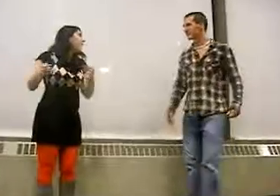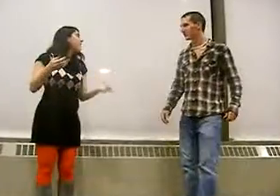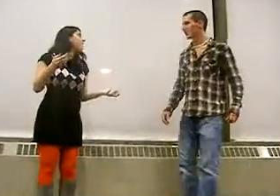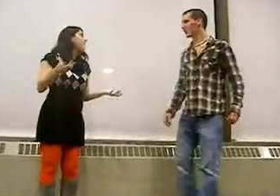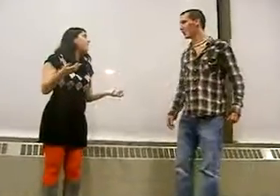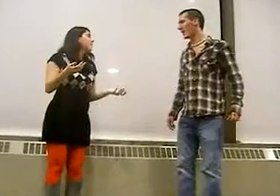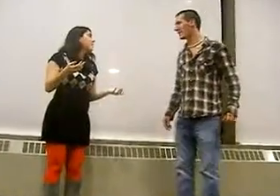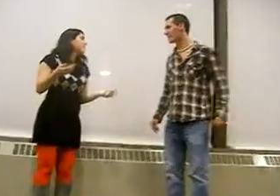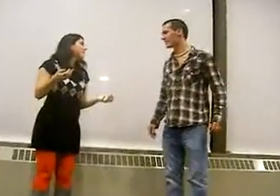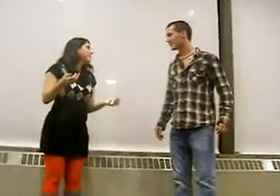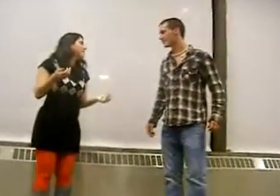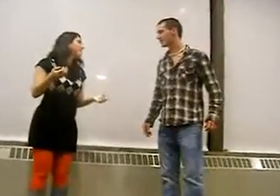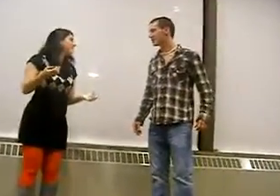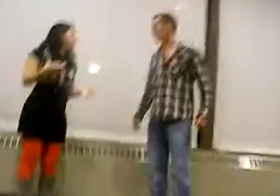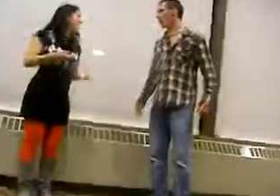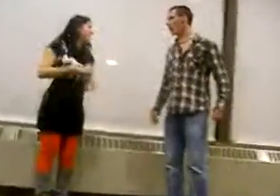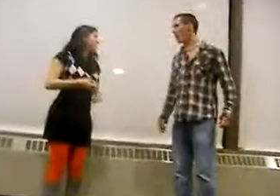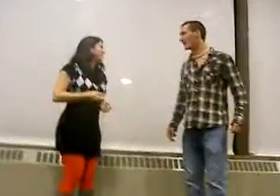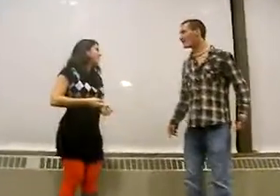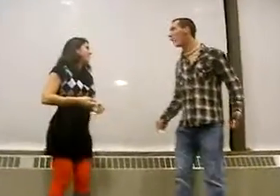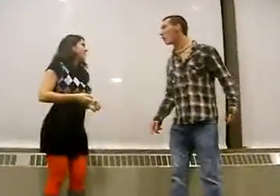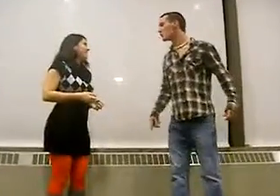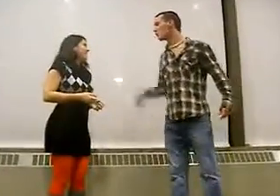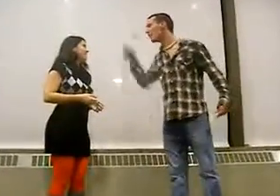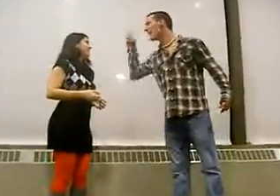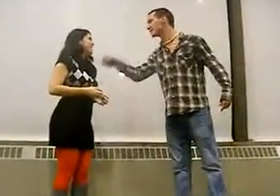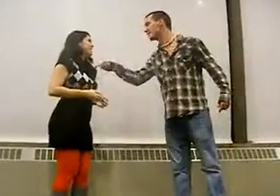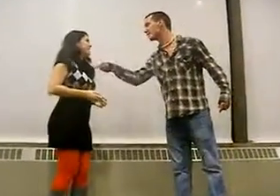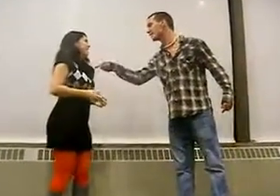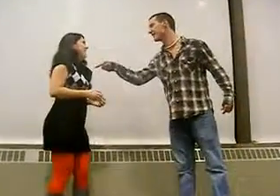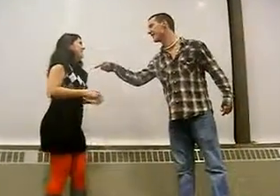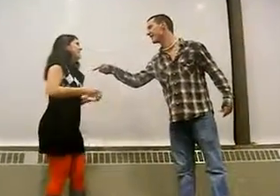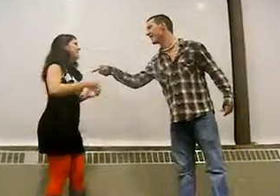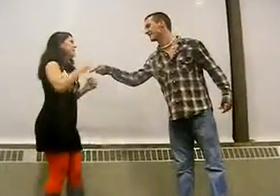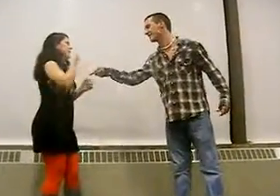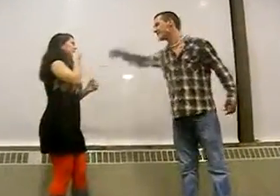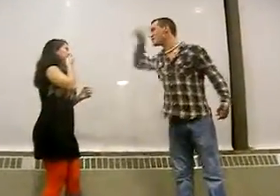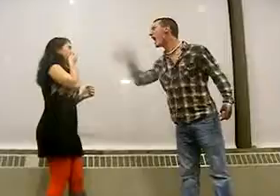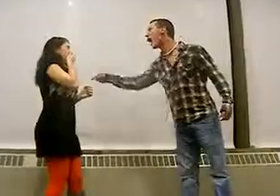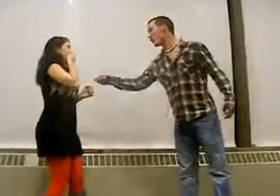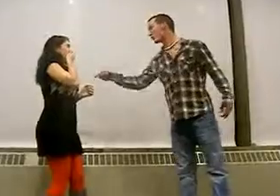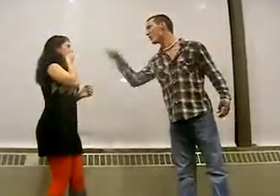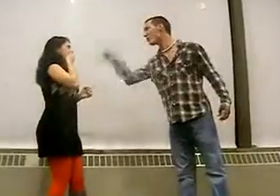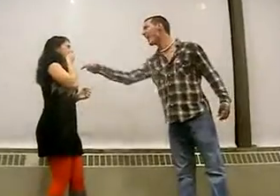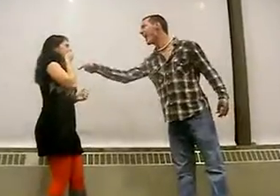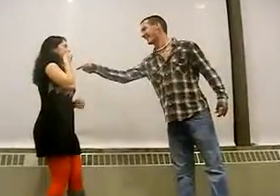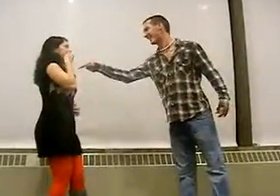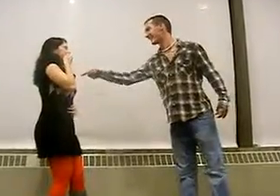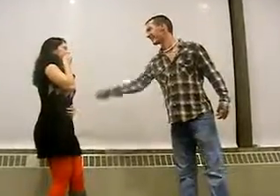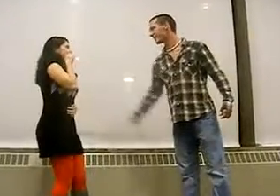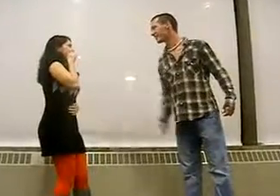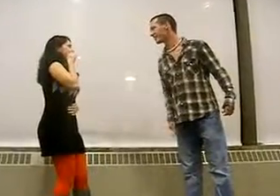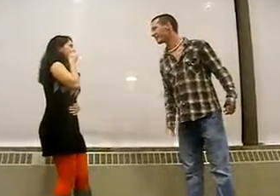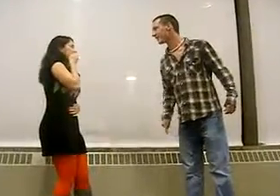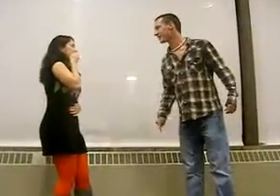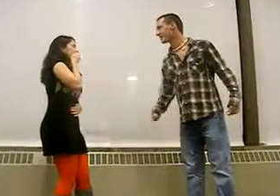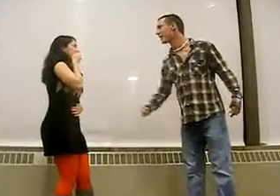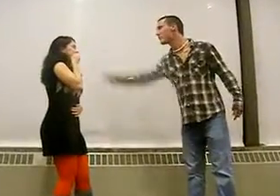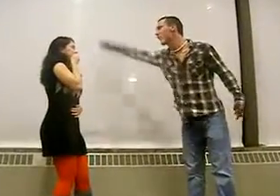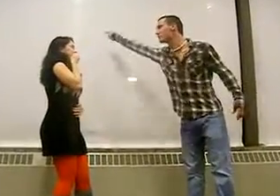A little weight? A little weight? No! You do not speak to me like this! No! You do not! Get back